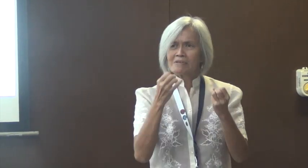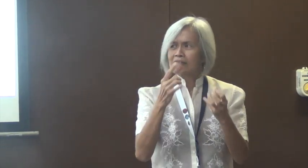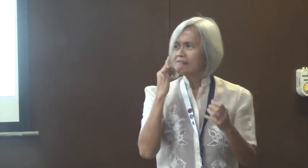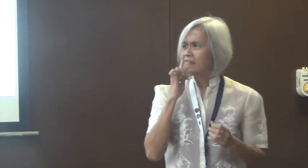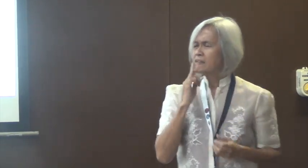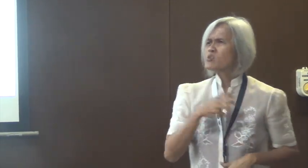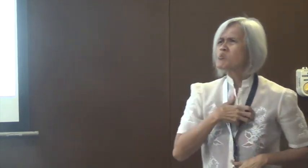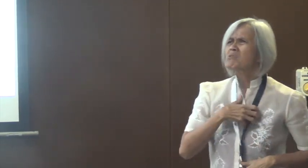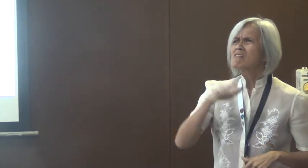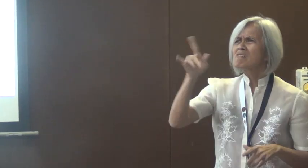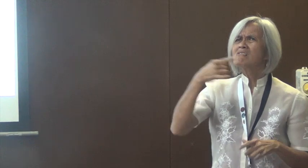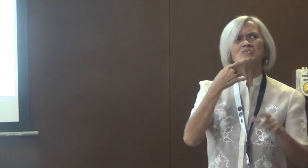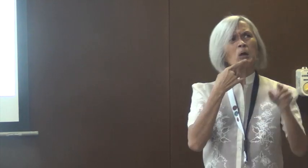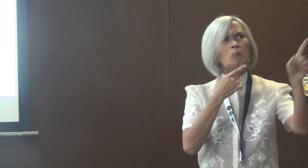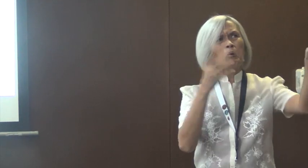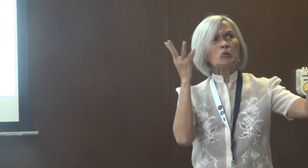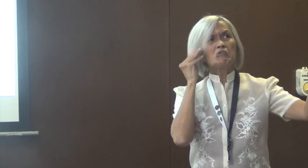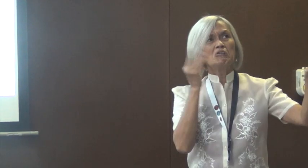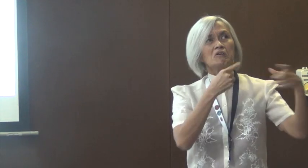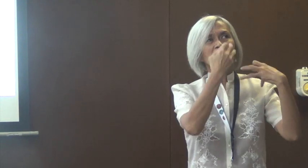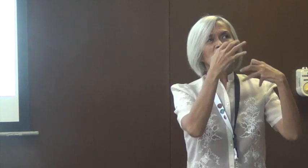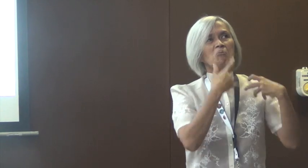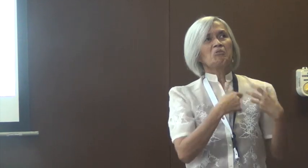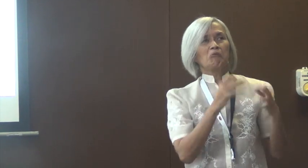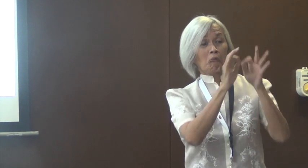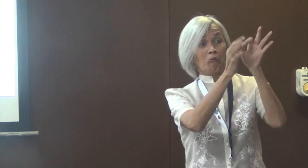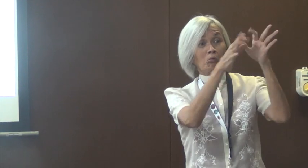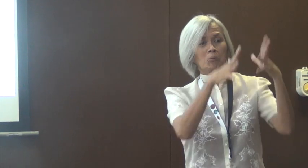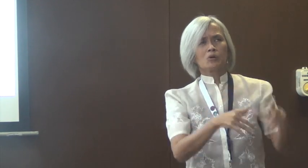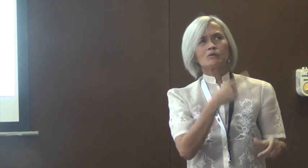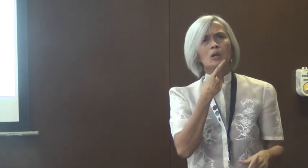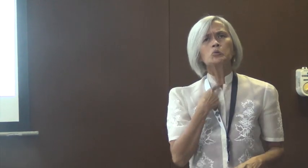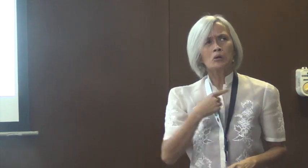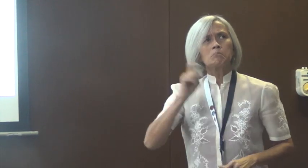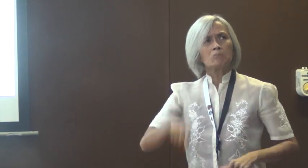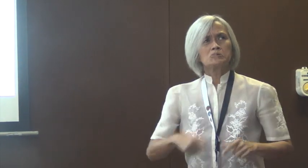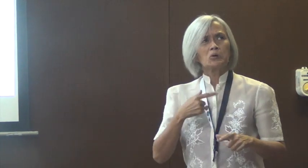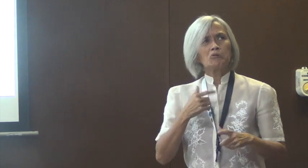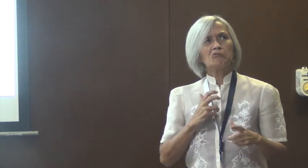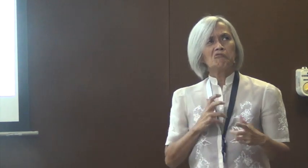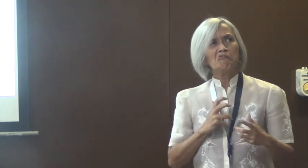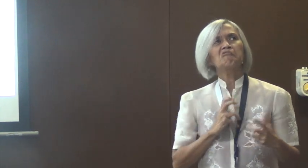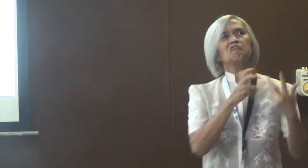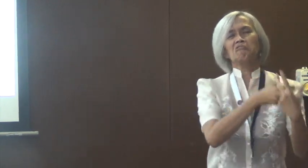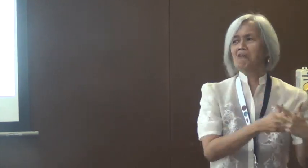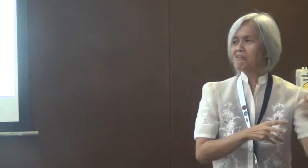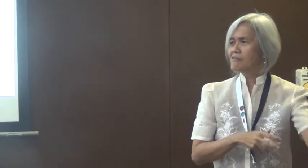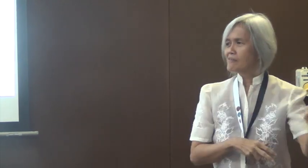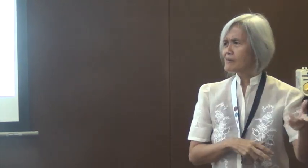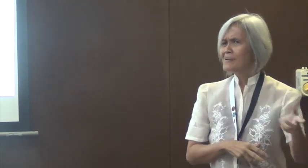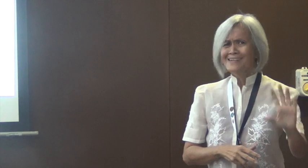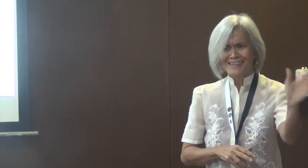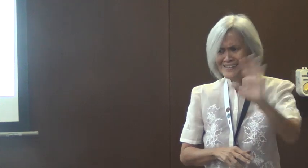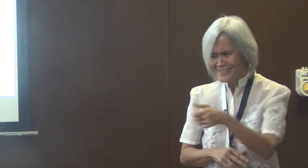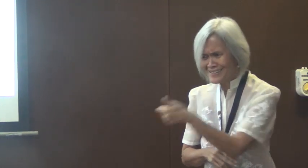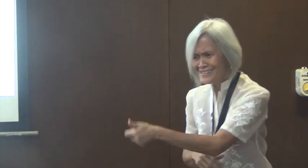at power dynamics also, between hearing people and deaf people. like, interpreters would, would